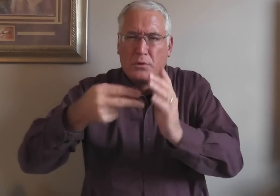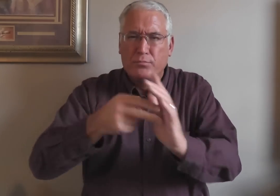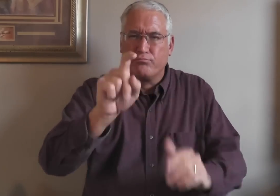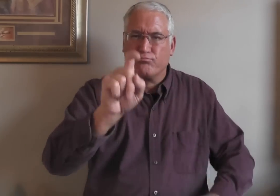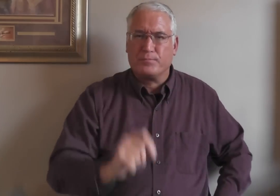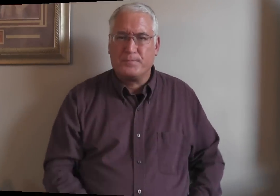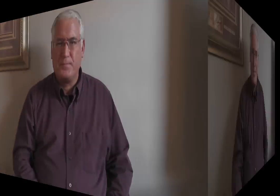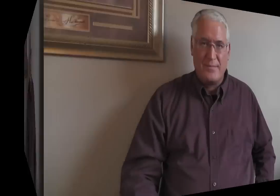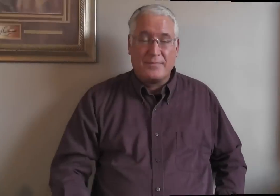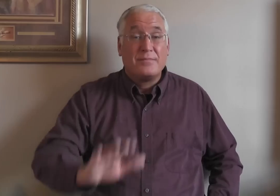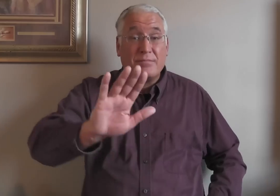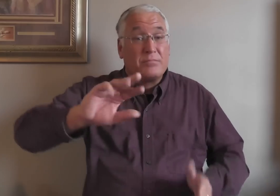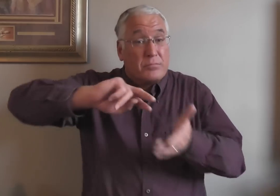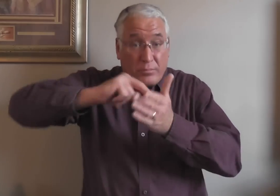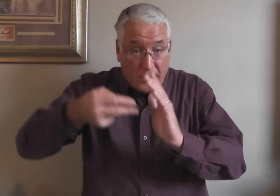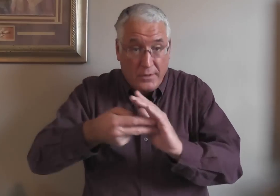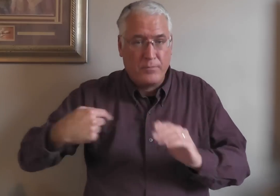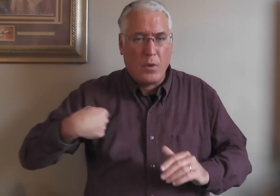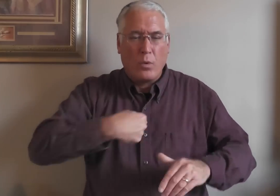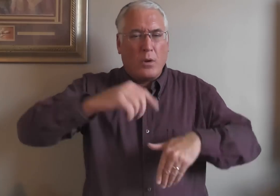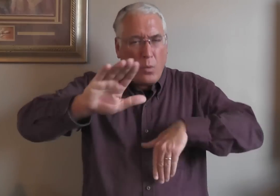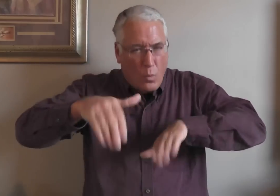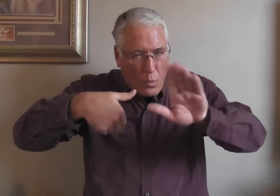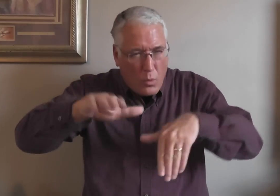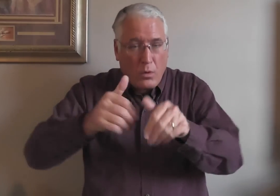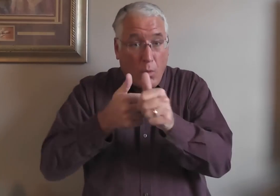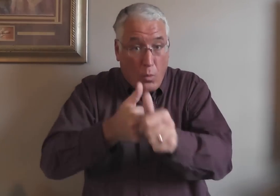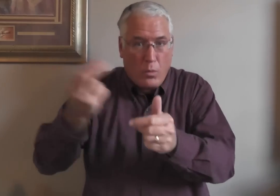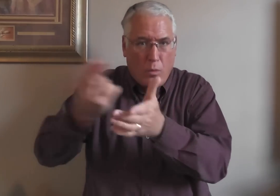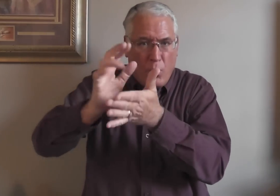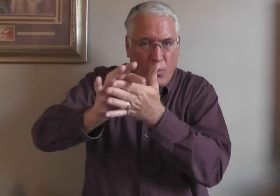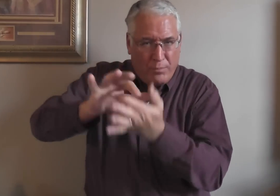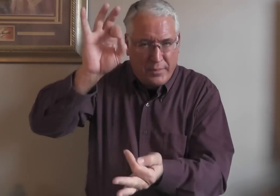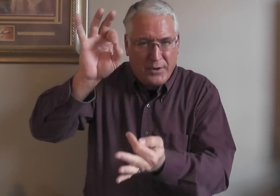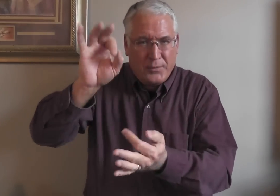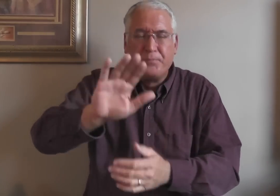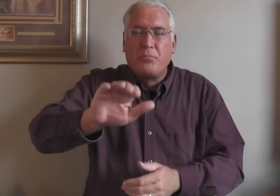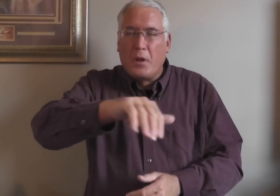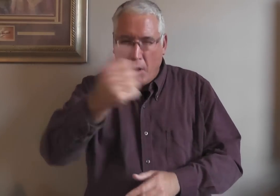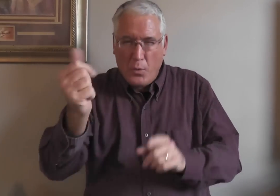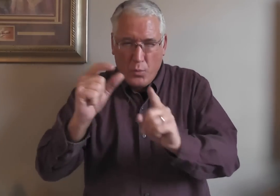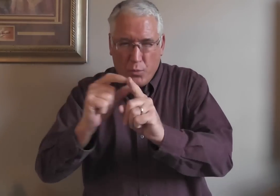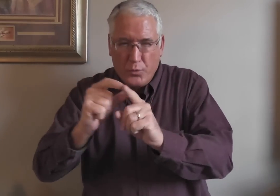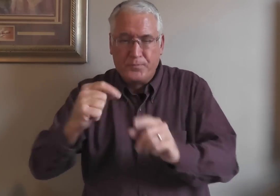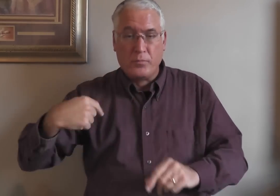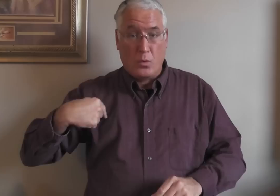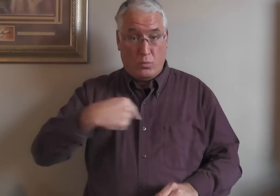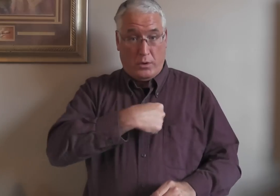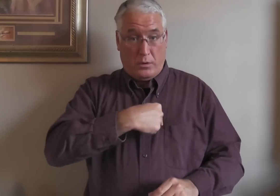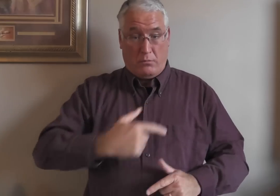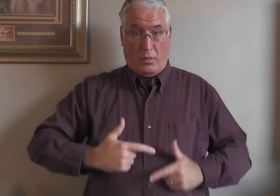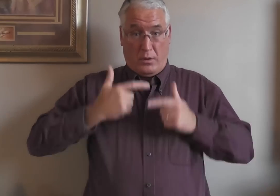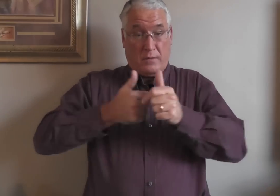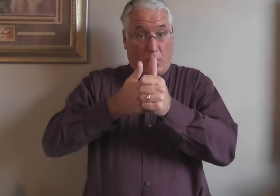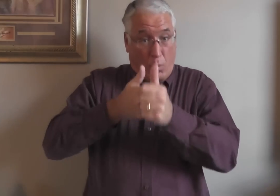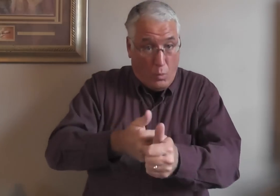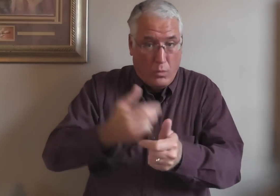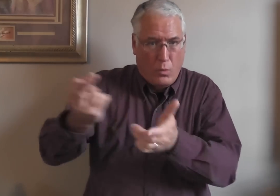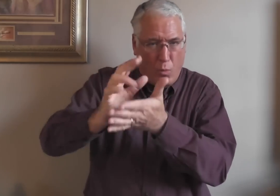mean, really, what does that mean? Well, it means that we walk according to the Holy Spirit. In other words, we